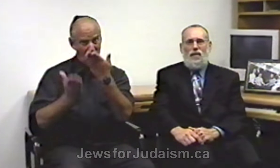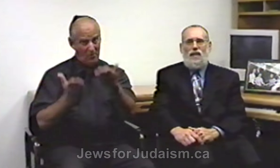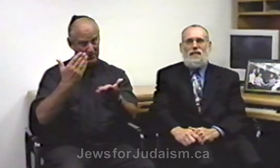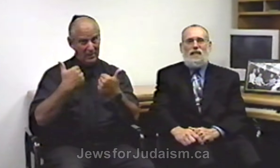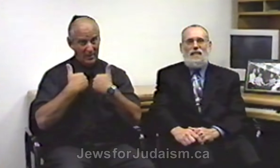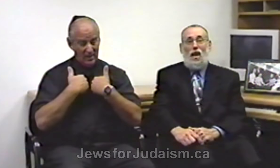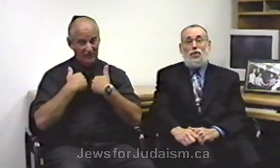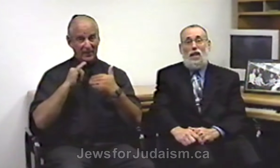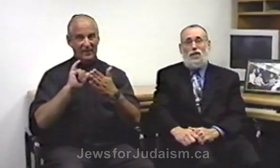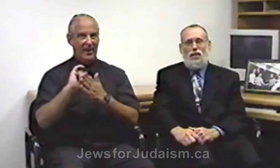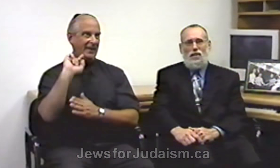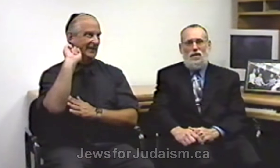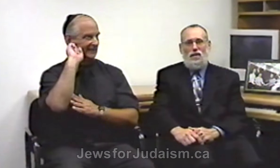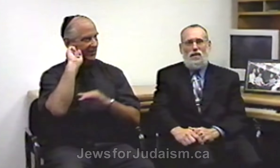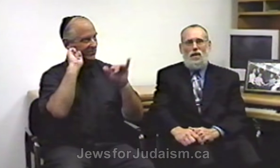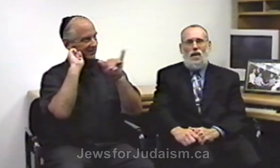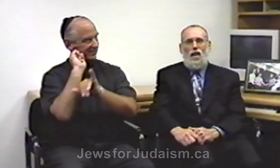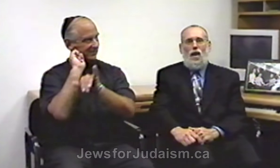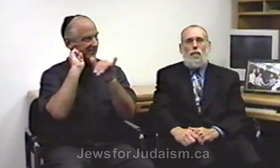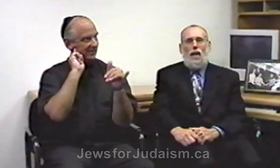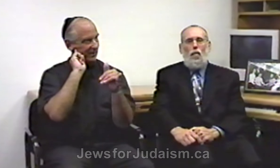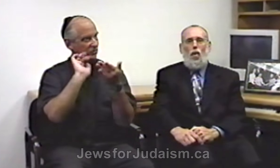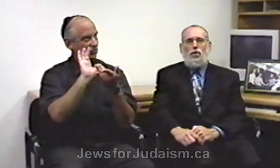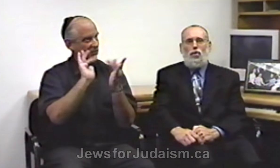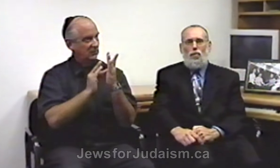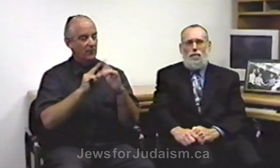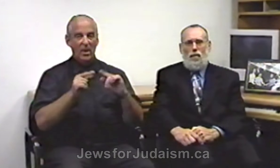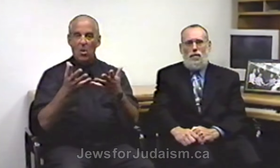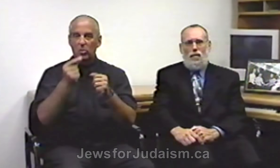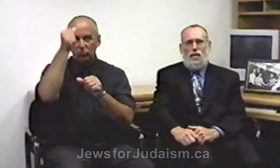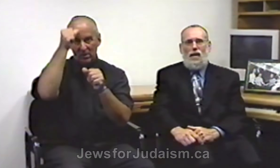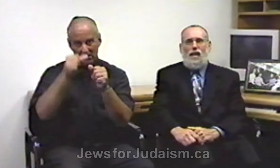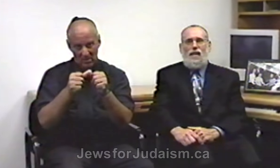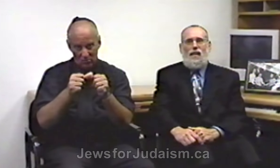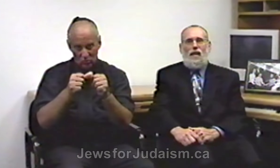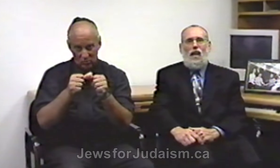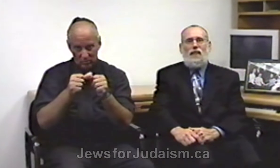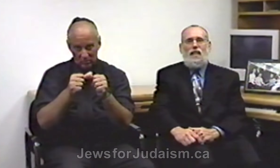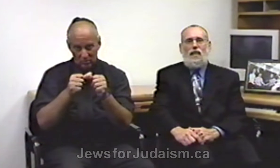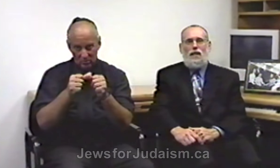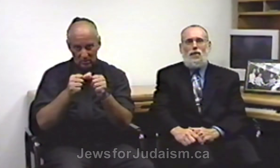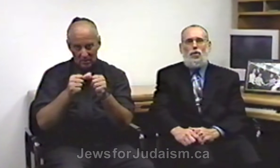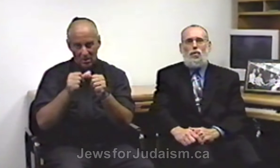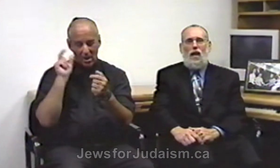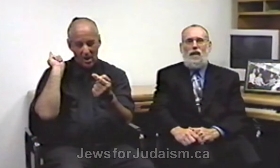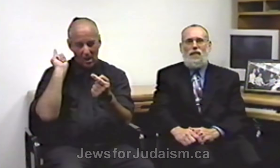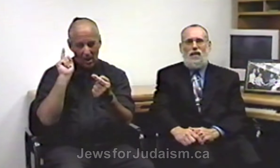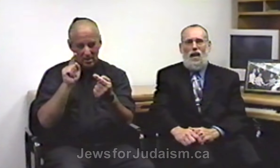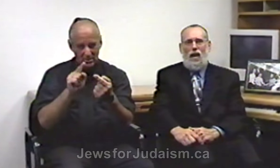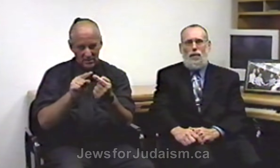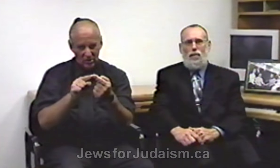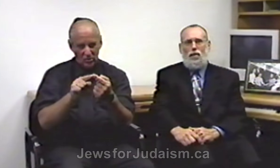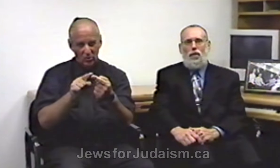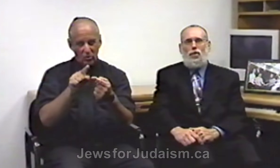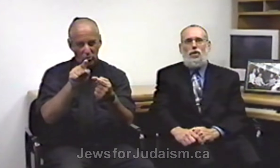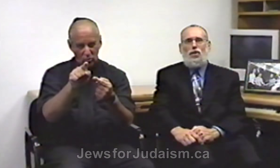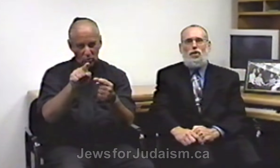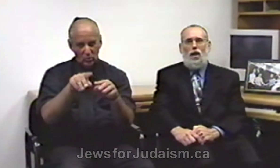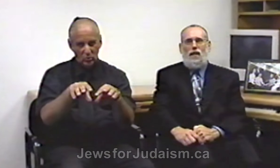is it sounds like Jesus but I want you to remember until you take the time to study